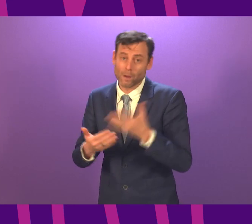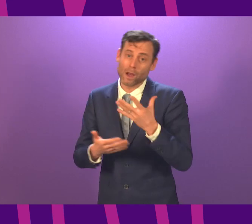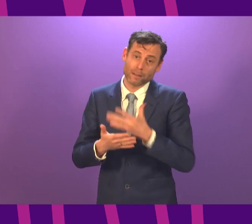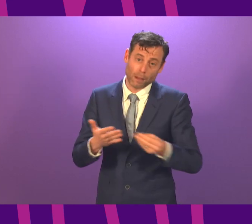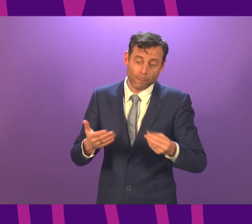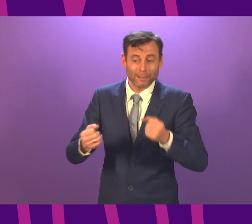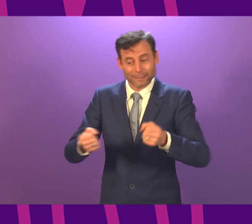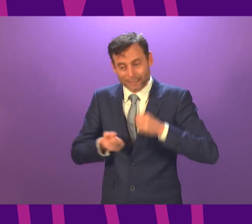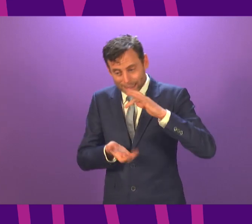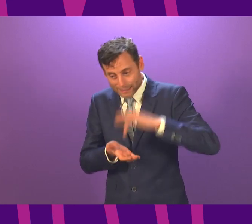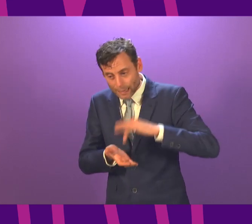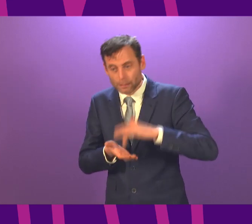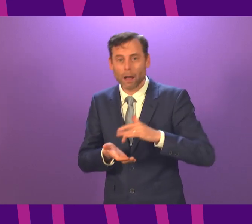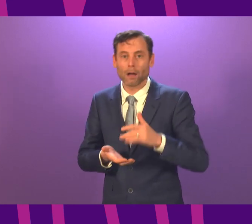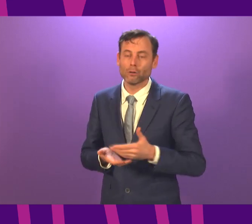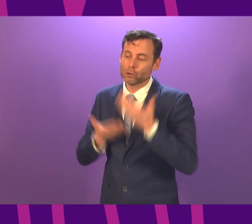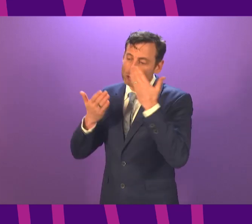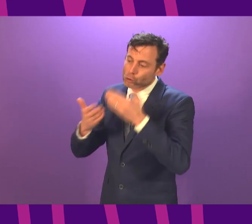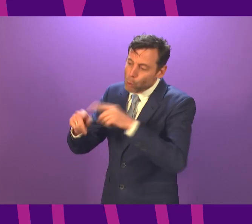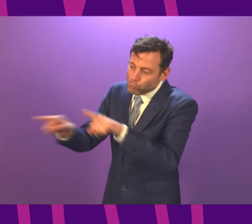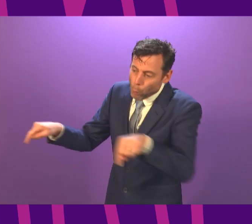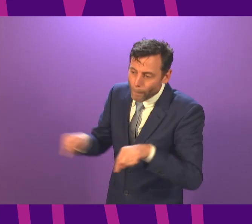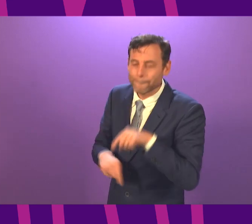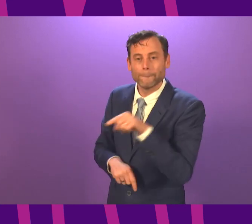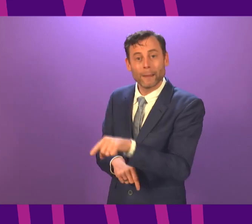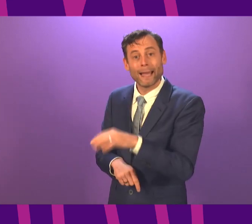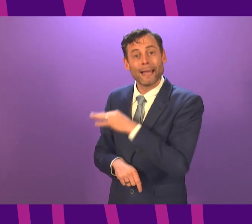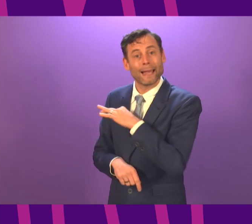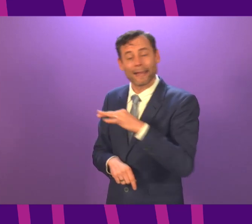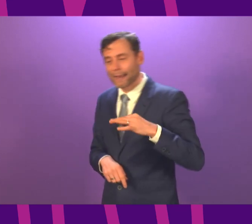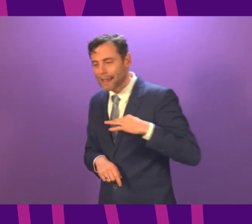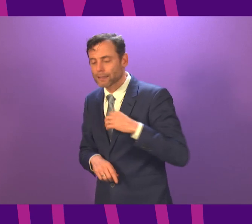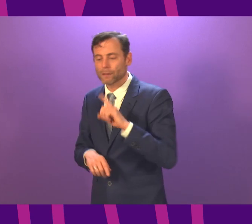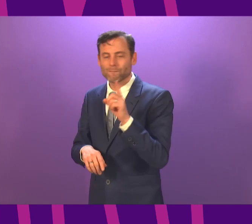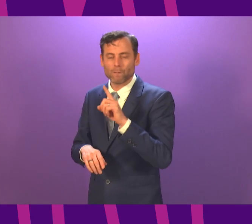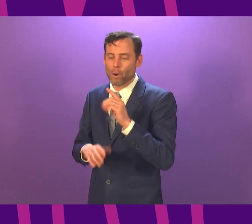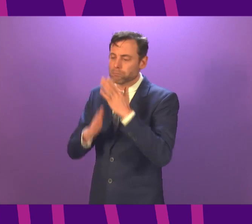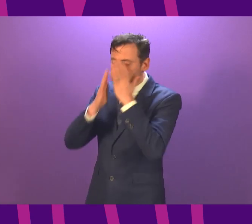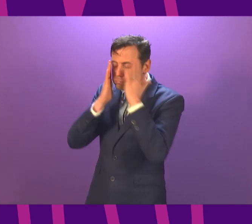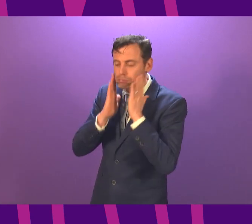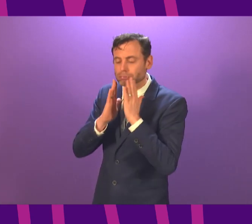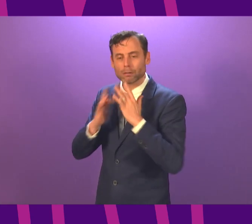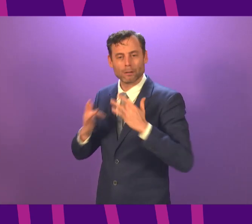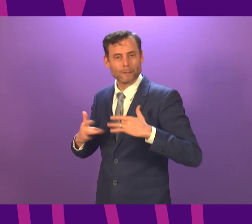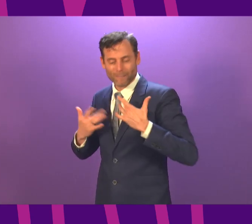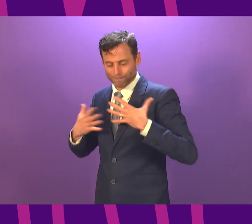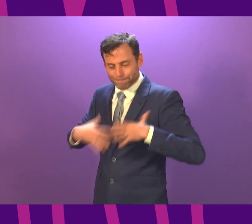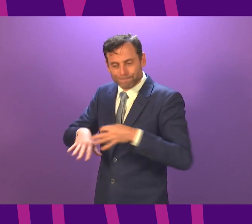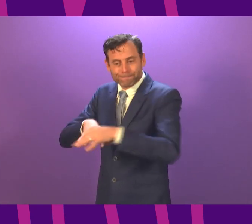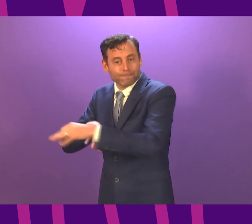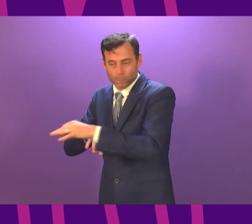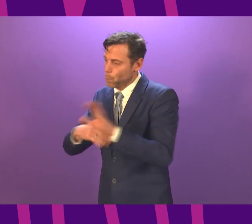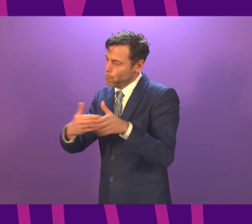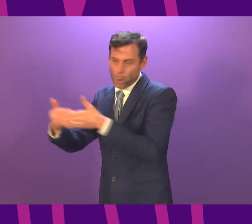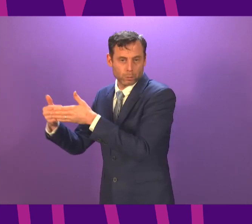example, ski centres, showrooms of larger retailers and clinics offering cosmetic and aesthetic procedures. I know that many